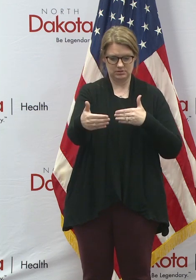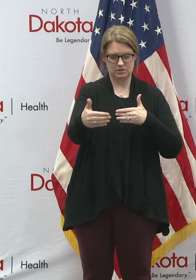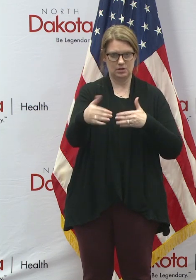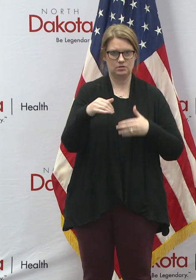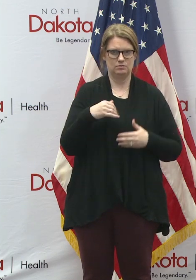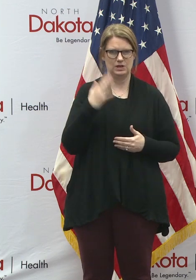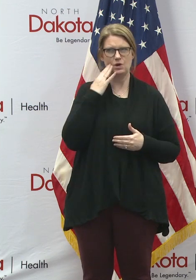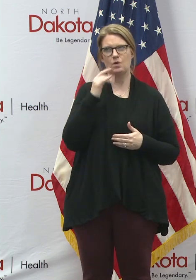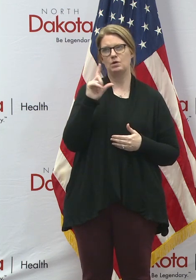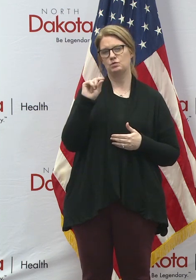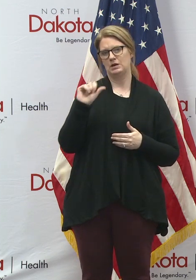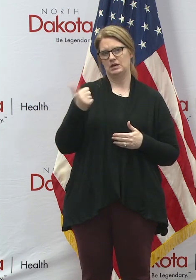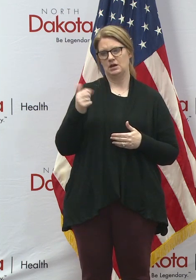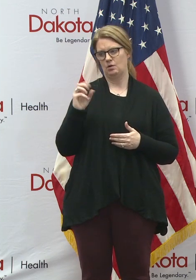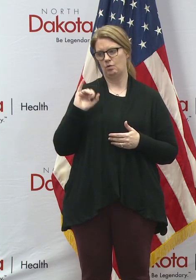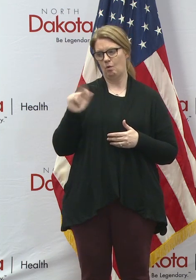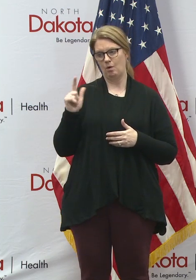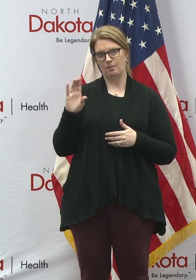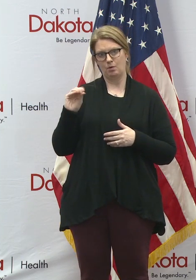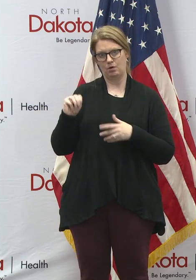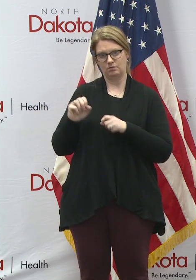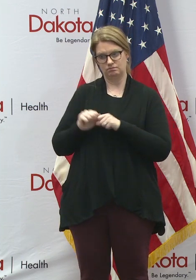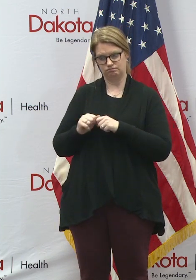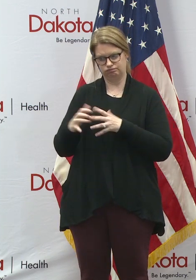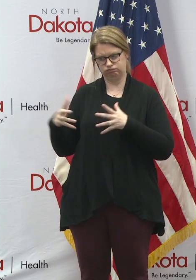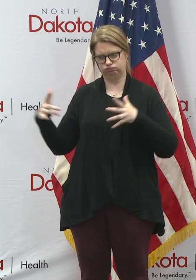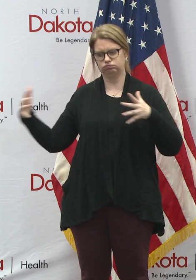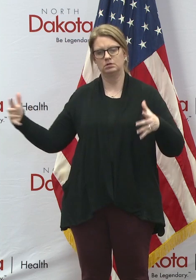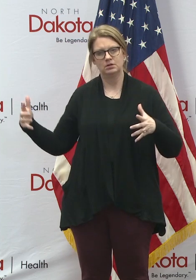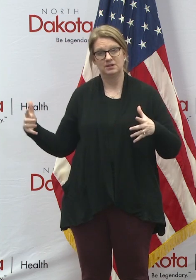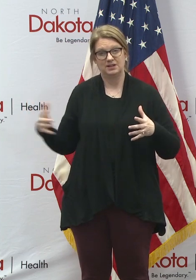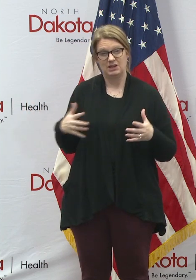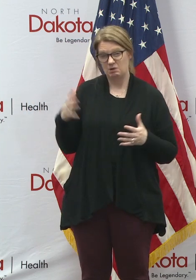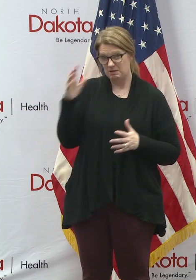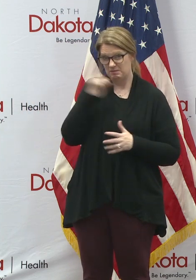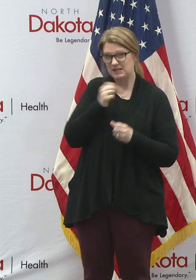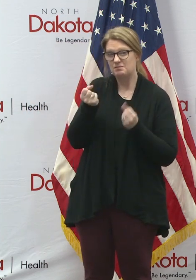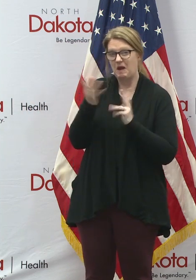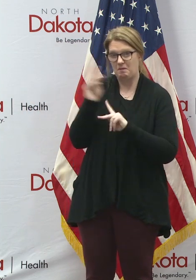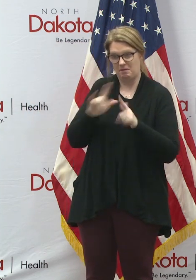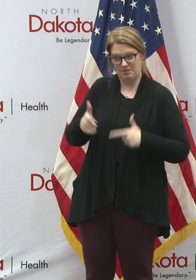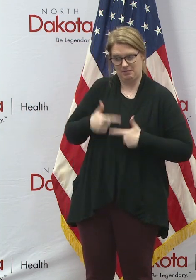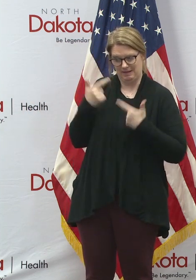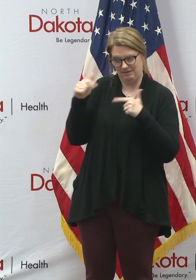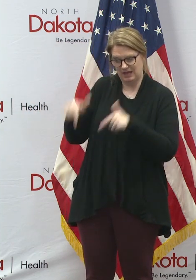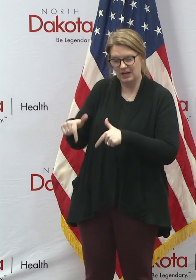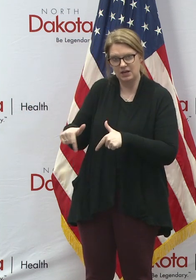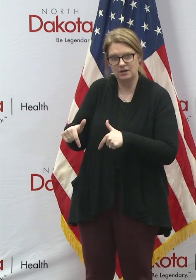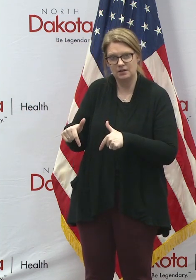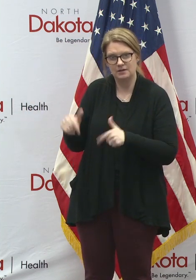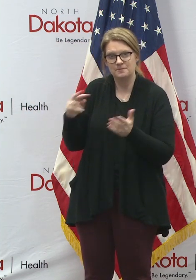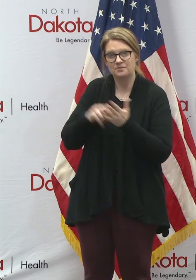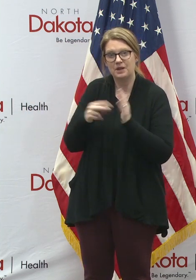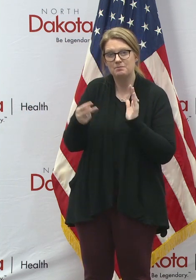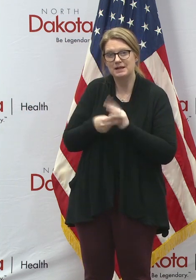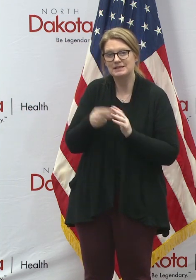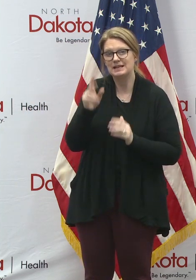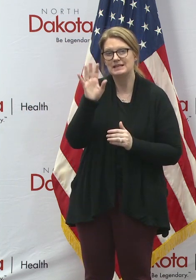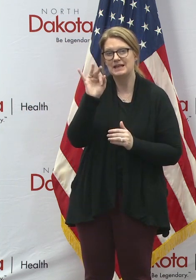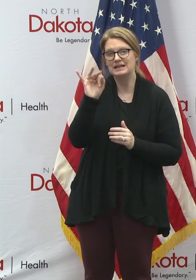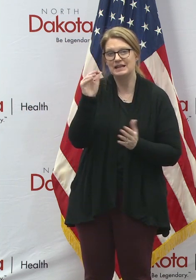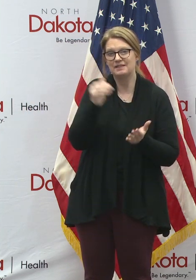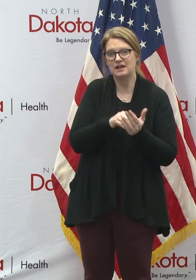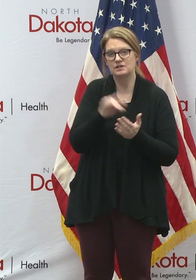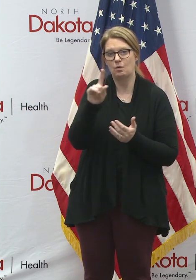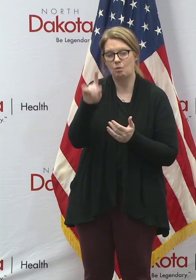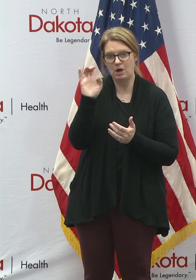2010 when the oil boom was happening, we missed a lot of people that were actually residing here. But that meant we lost $19,100